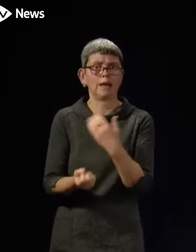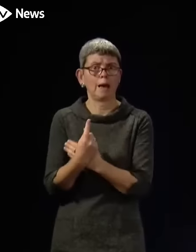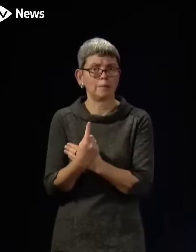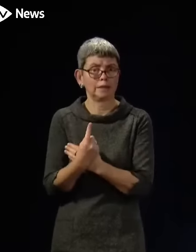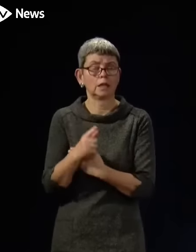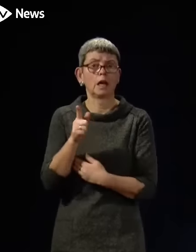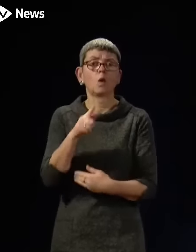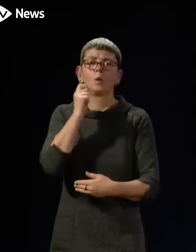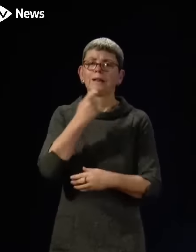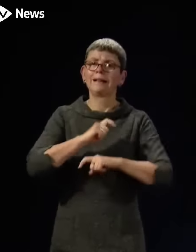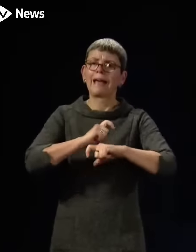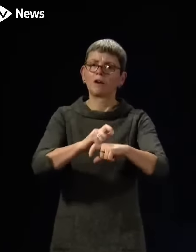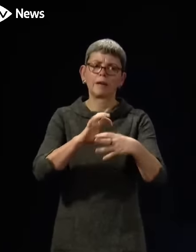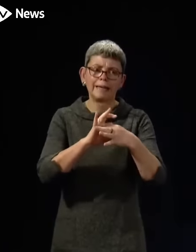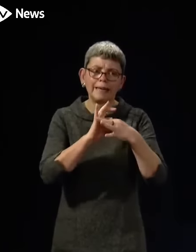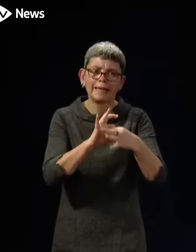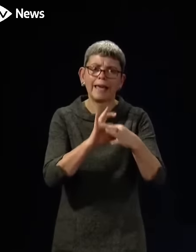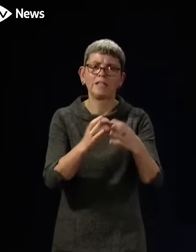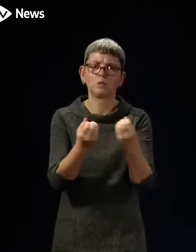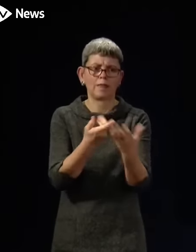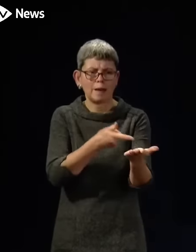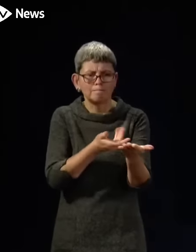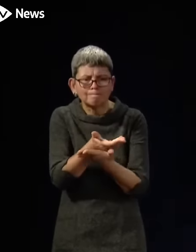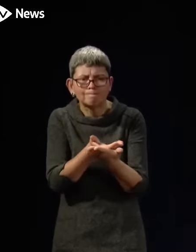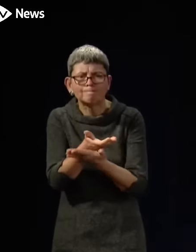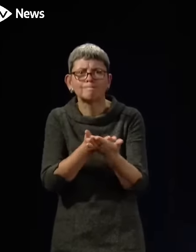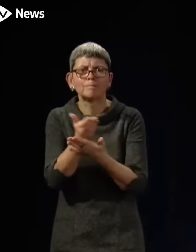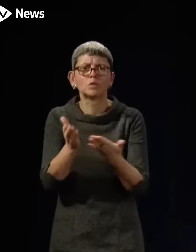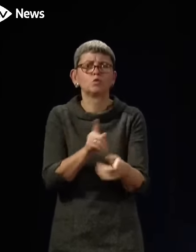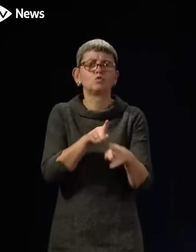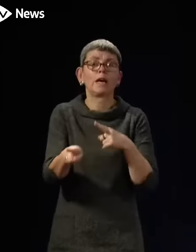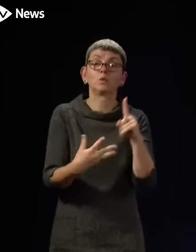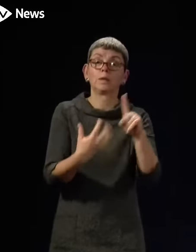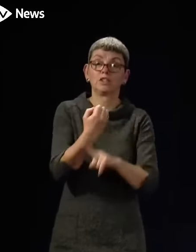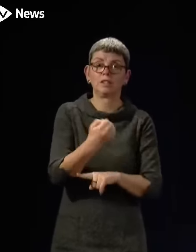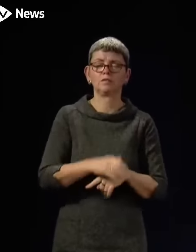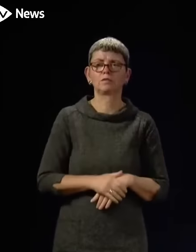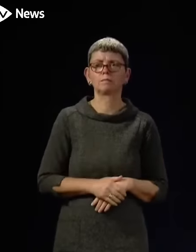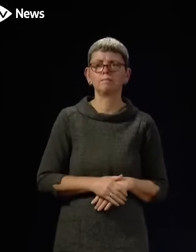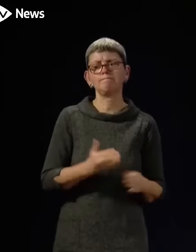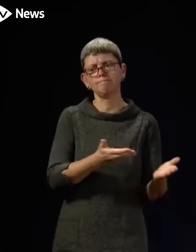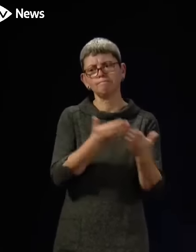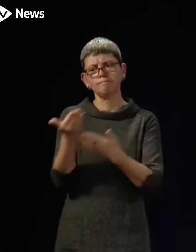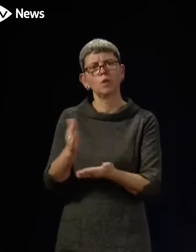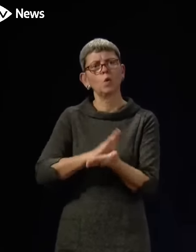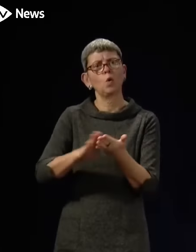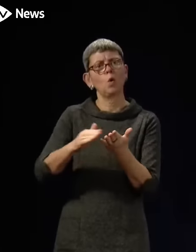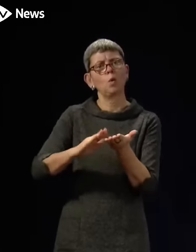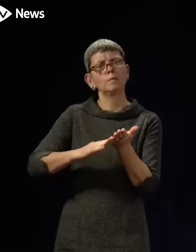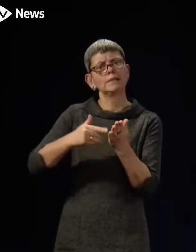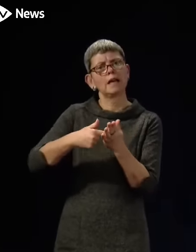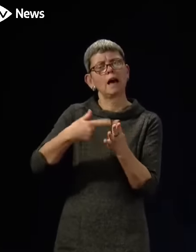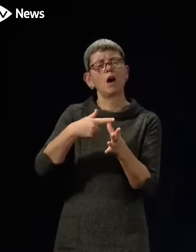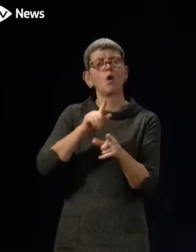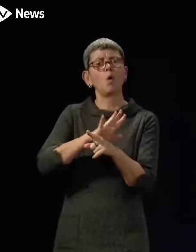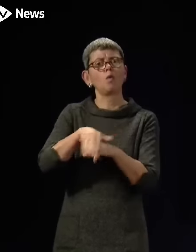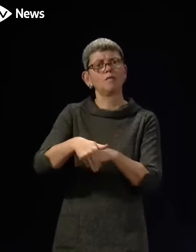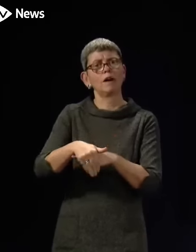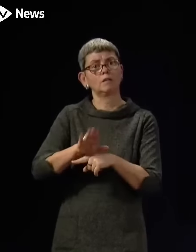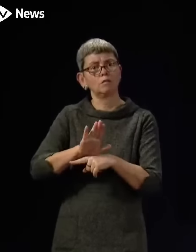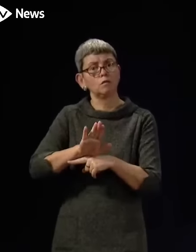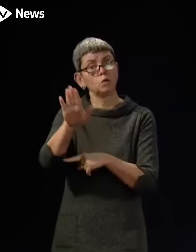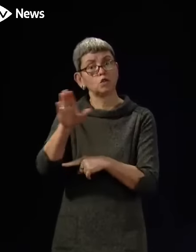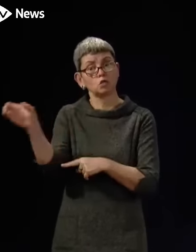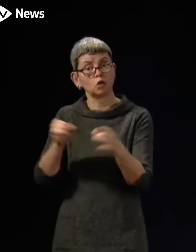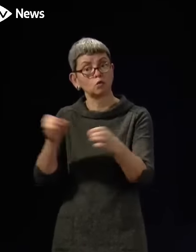and we'll continue to engage fully to try to achieve that. I'll hand over to Hamza to say a bit more about future recruitment. We have had strong